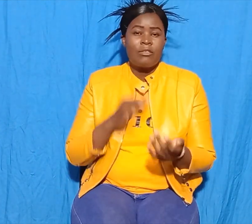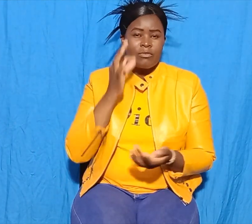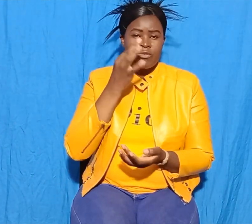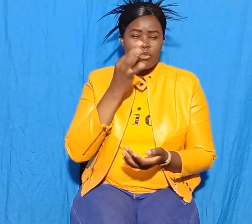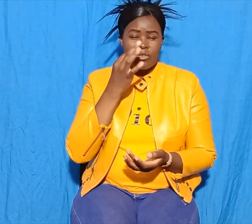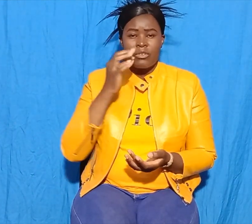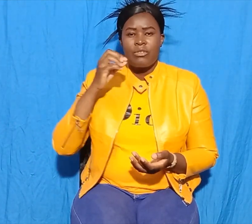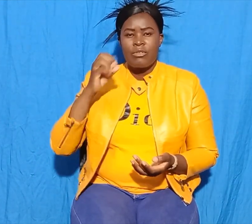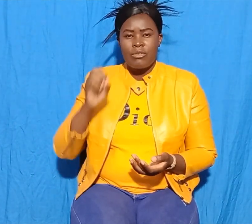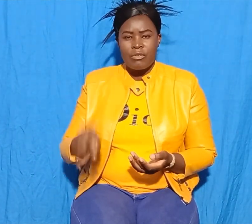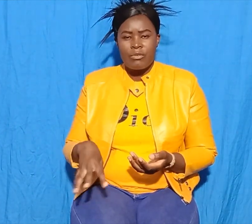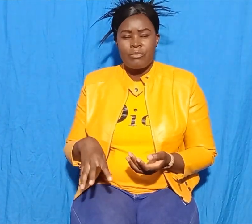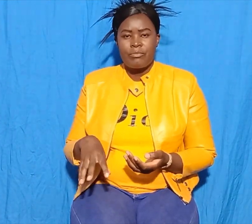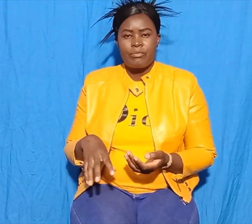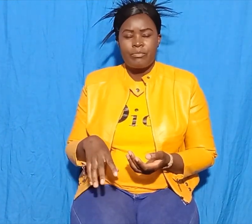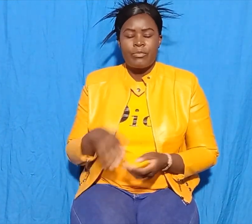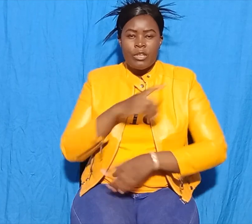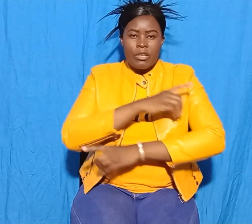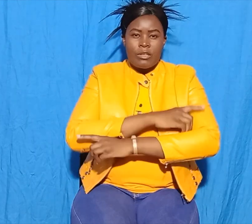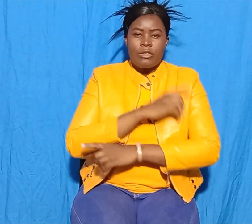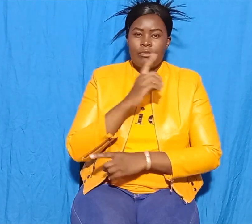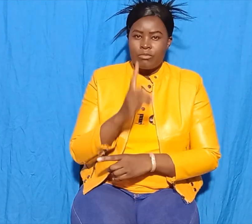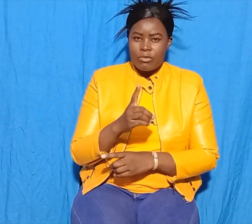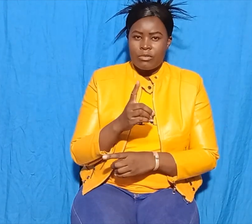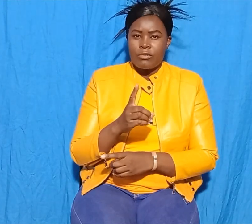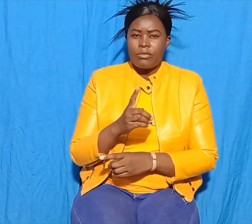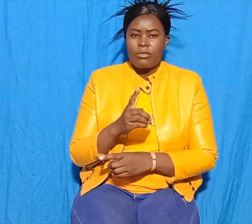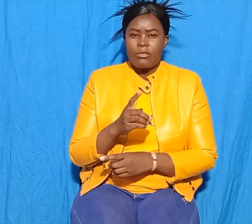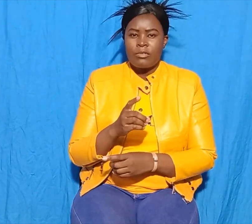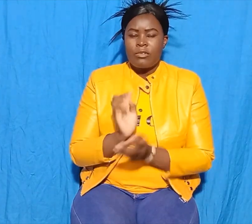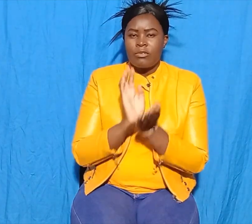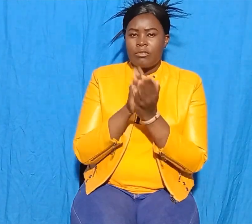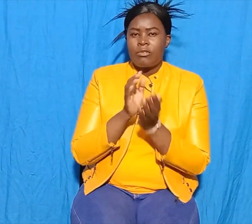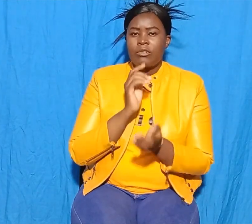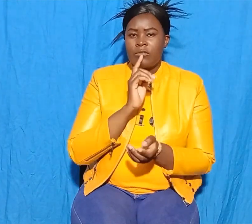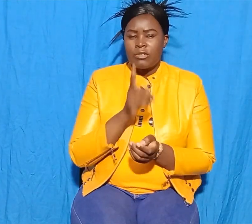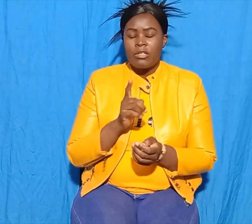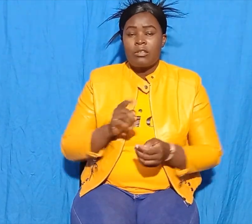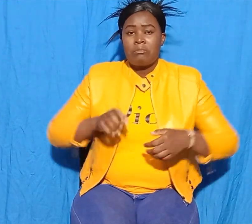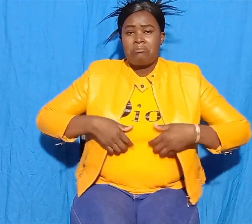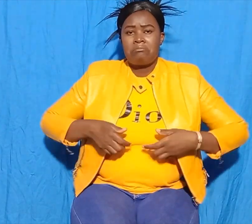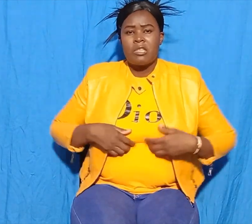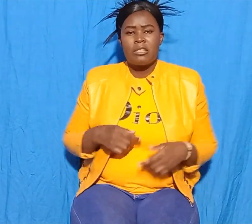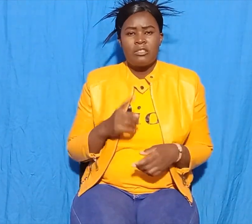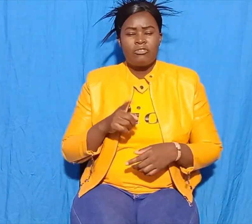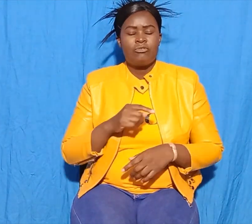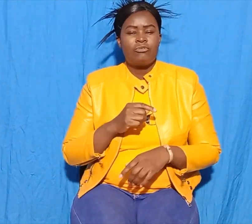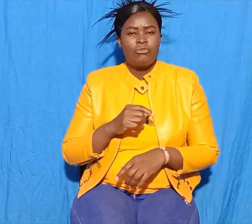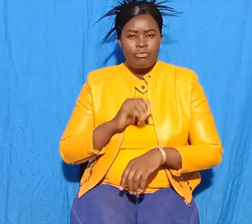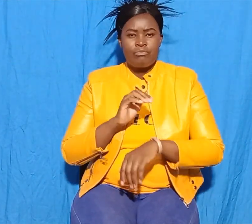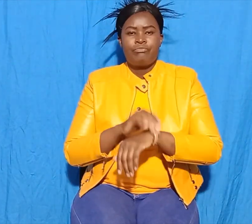said to the monkey, You are so good. me. I want to do something.